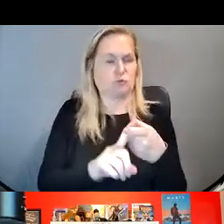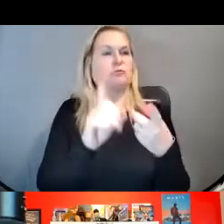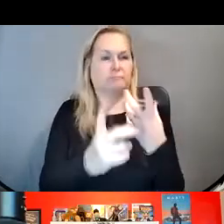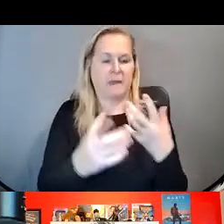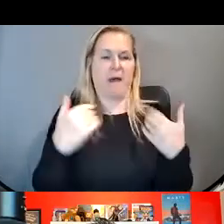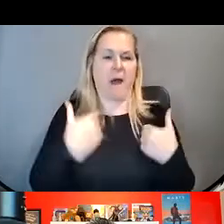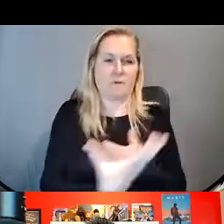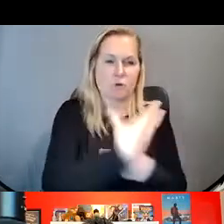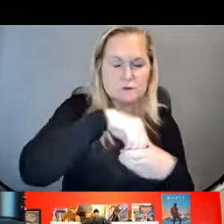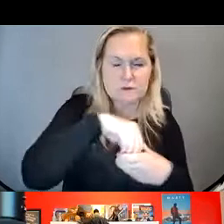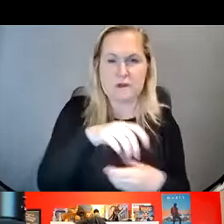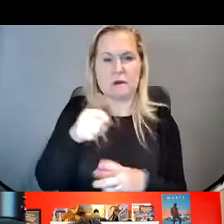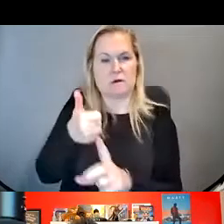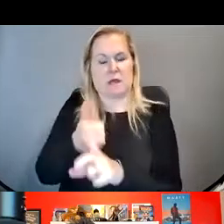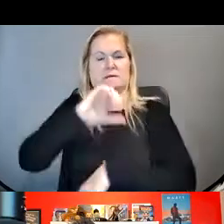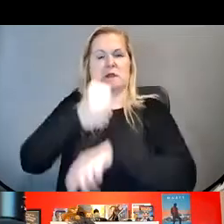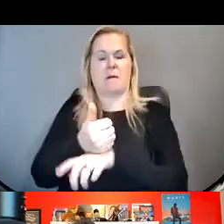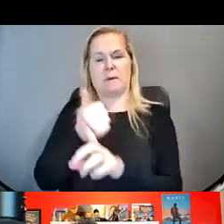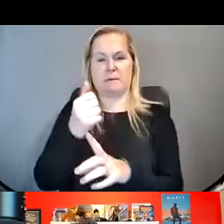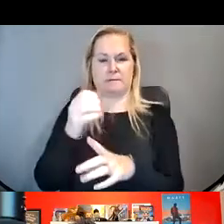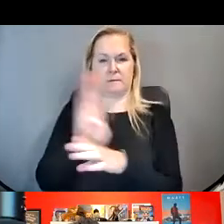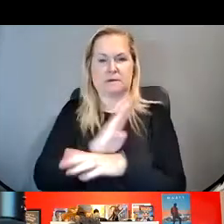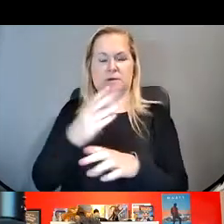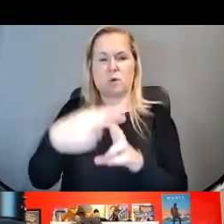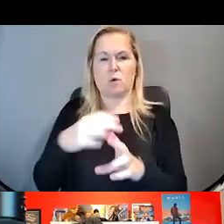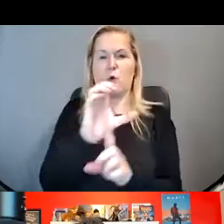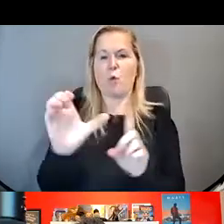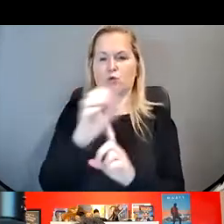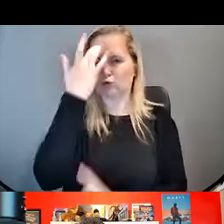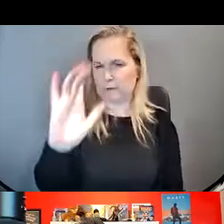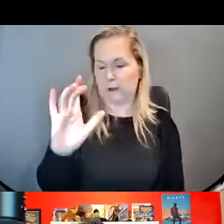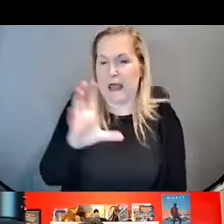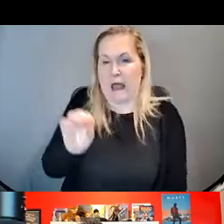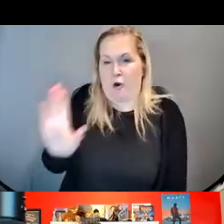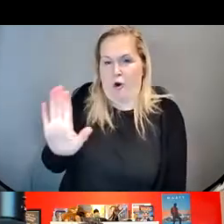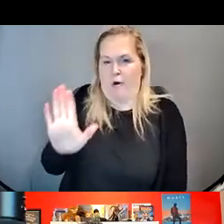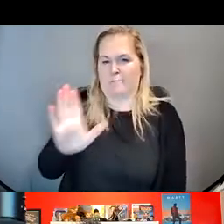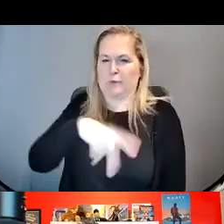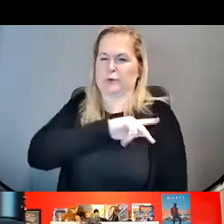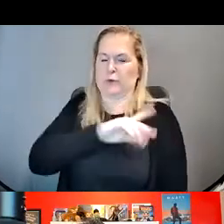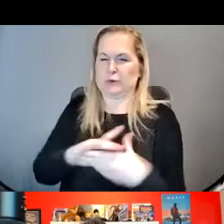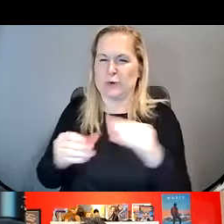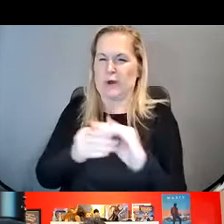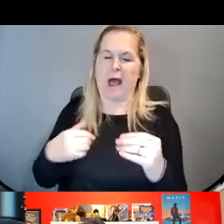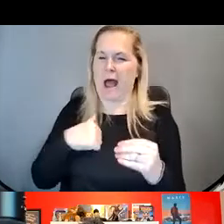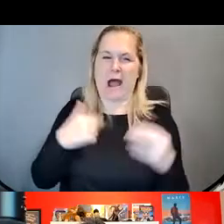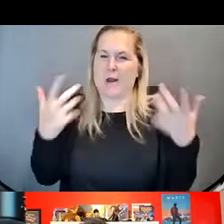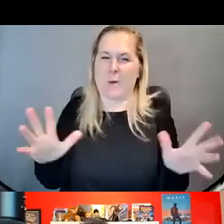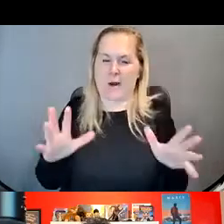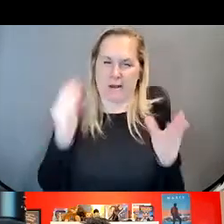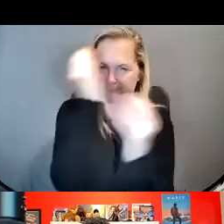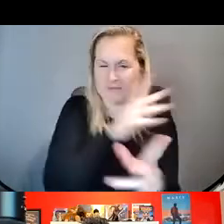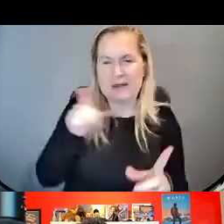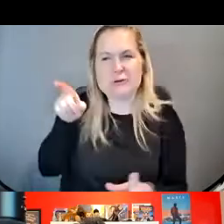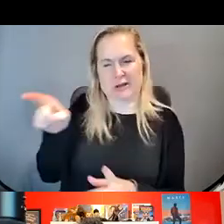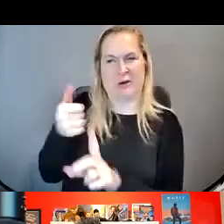founded an organization called Culture Smart. And I don't want to give away too much of her personal story because she's going to go into that and how it